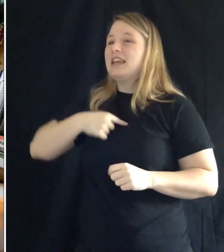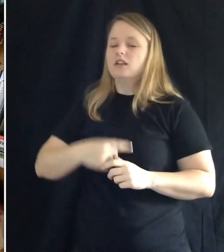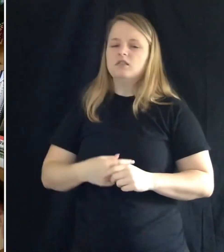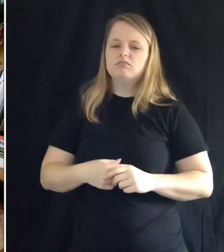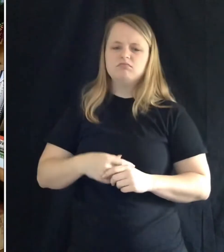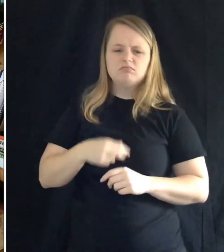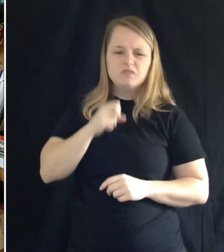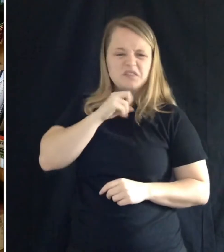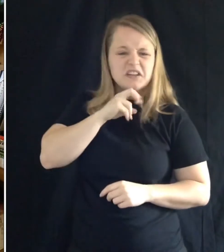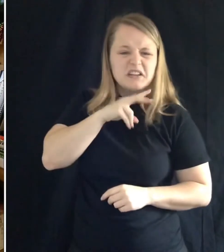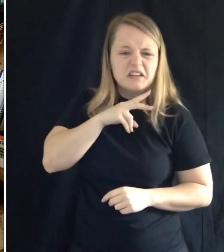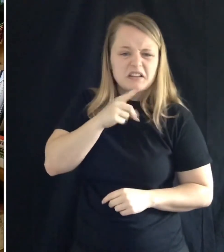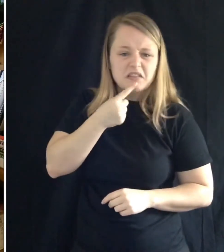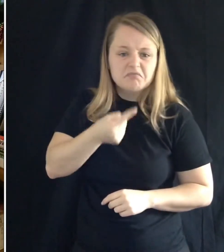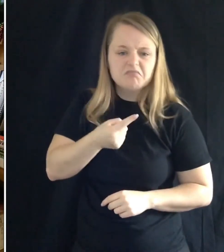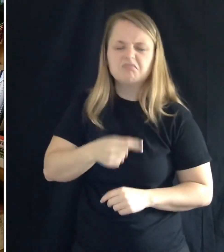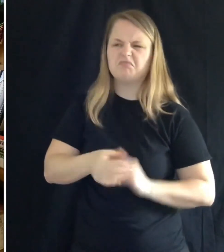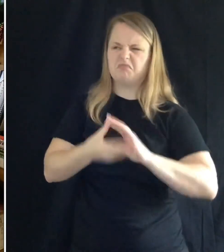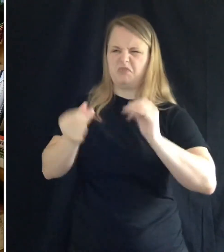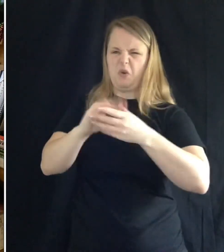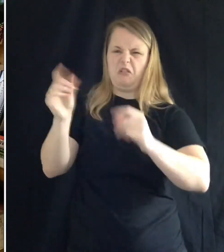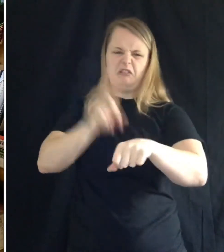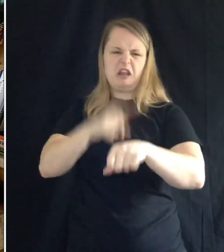babies, said Froggy.